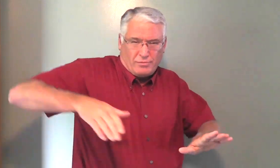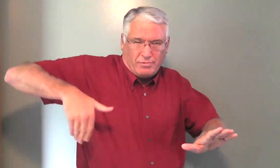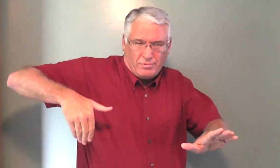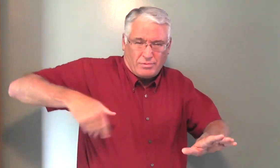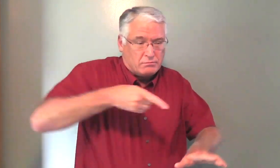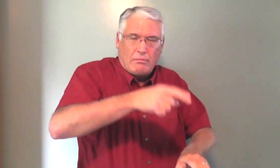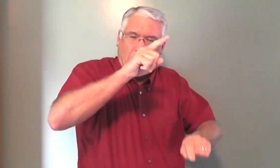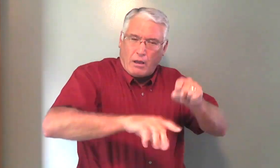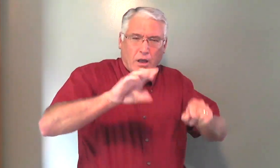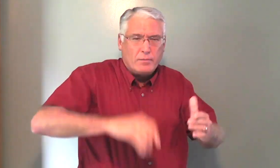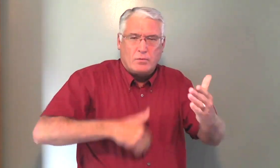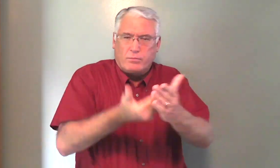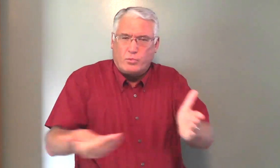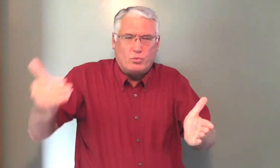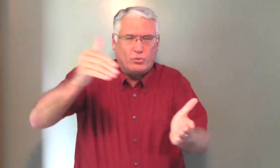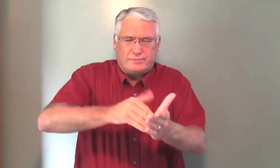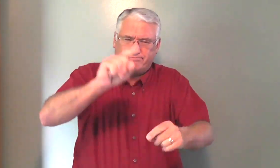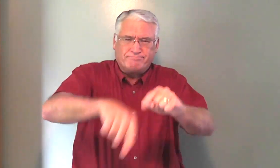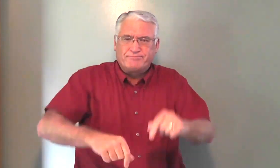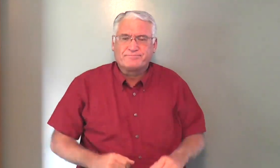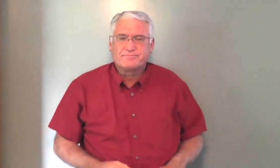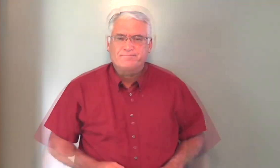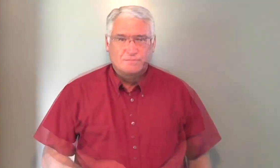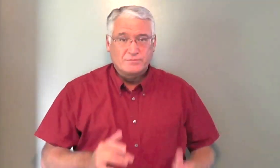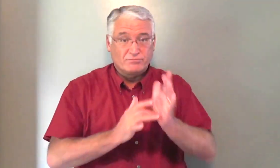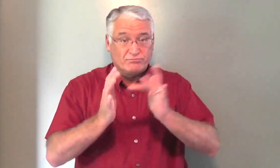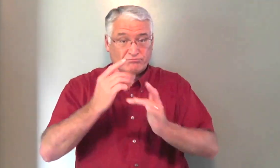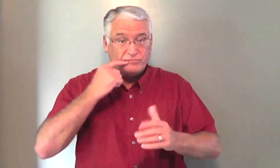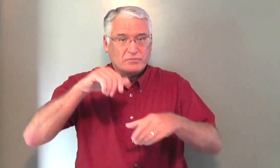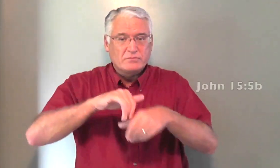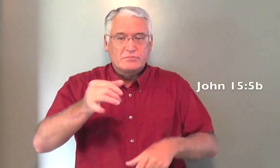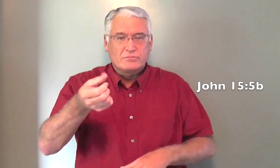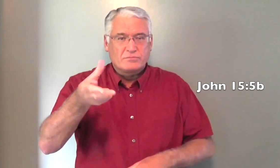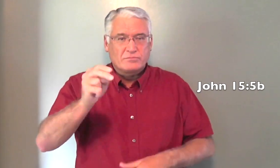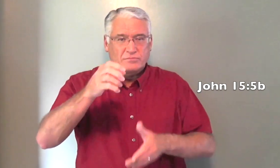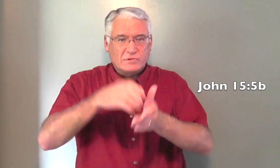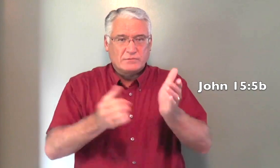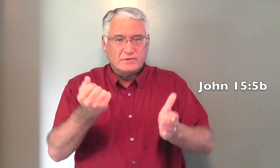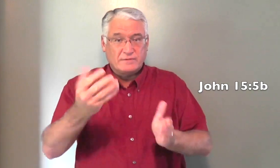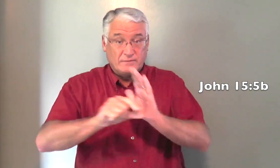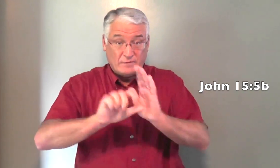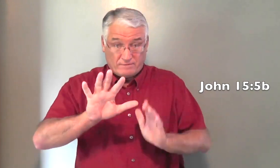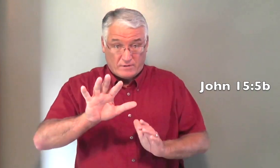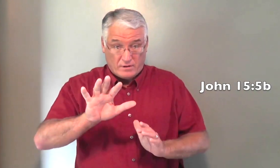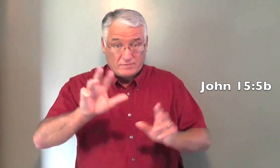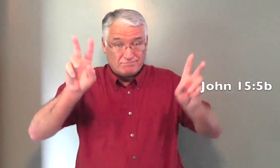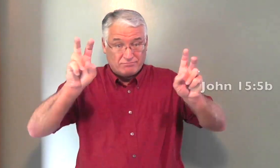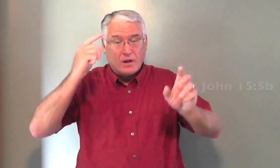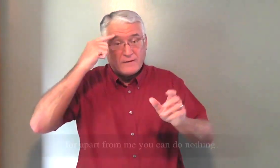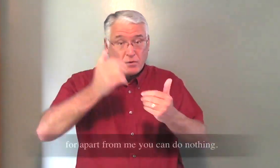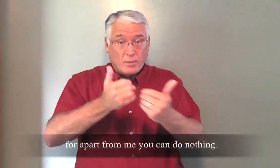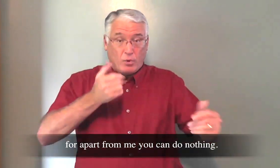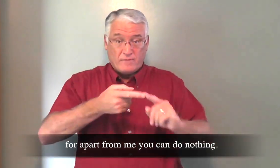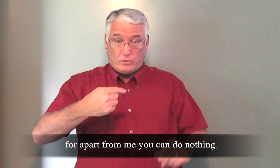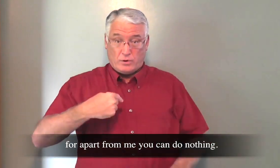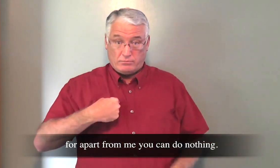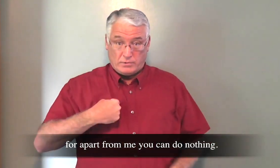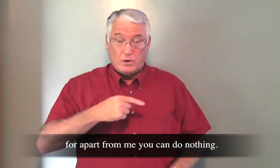then the person cannot be born again. Jesus, He said in John 15, 5, He said that for